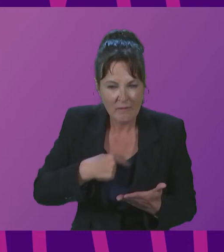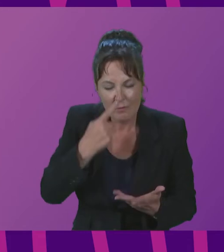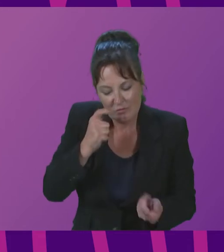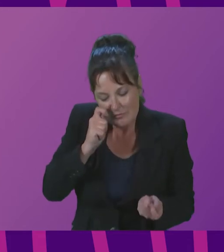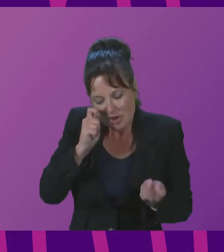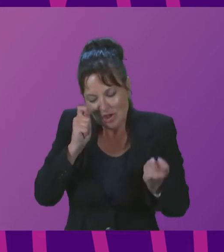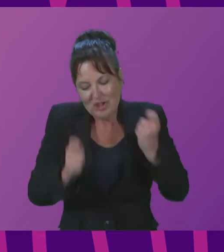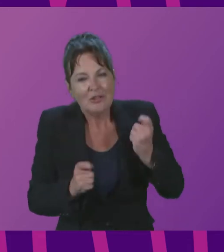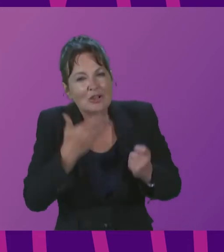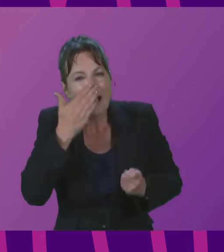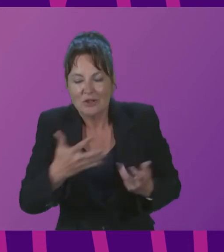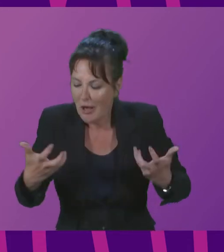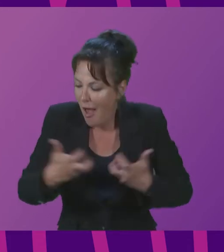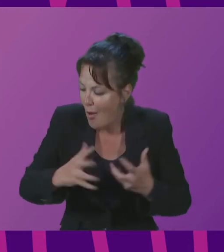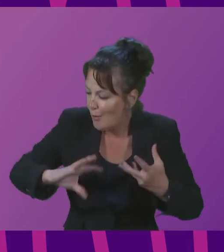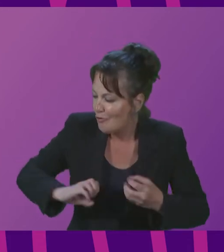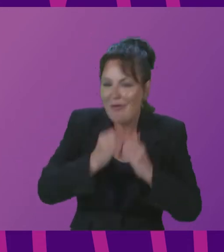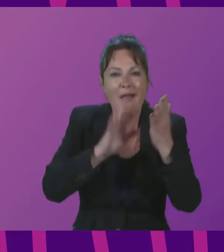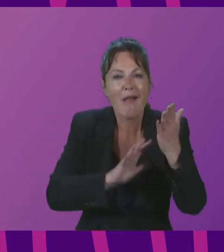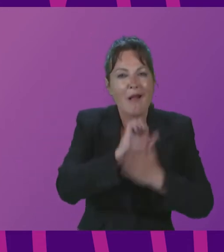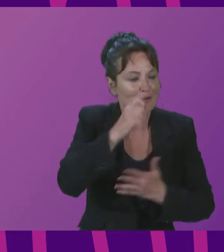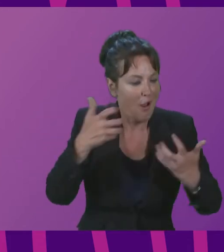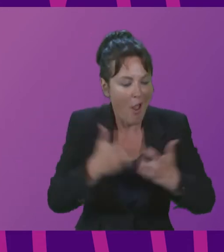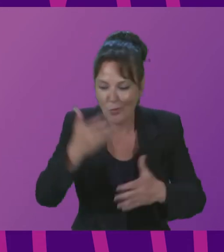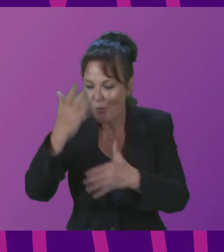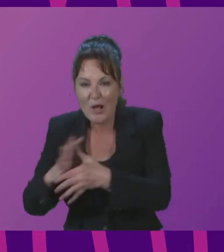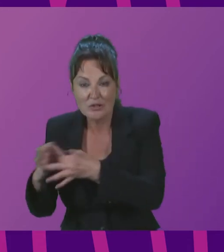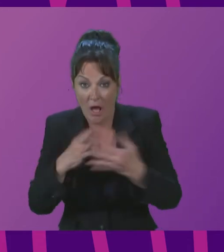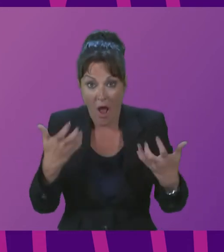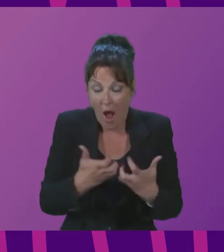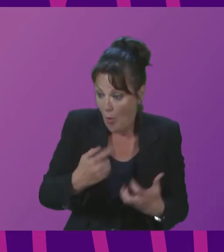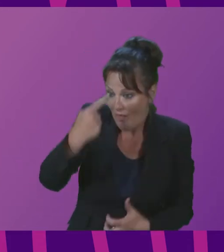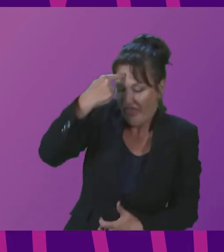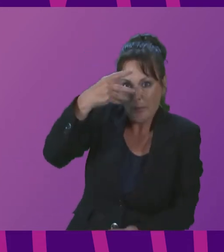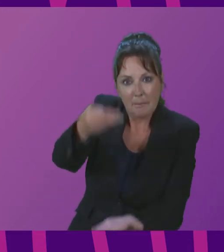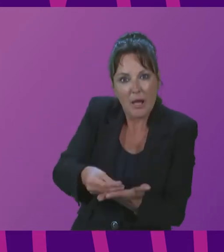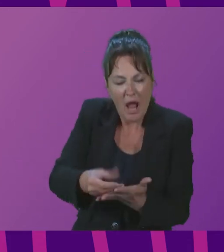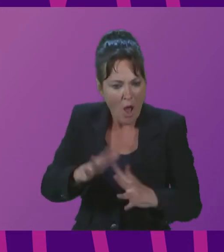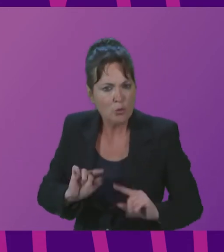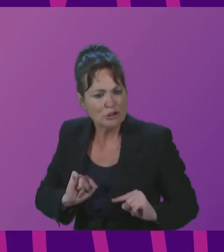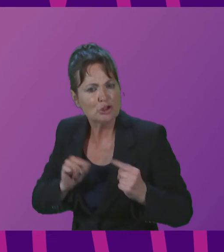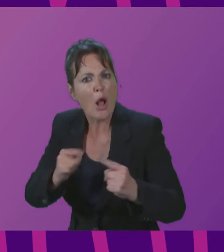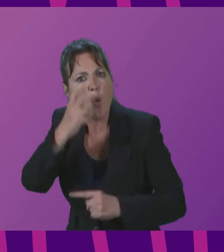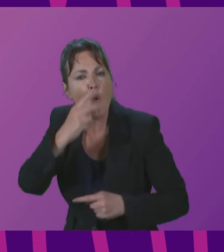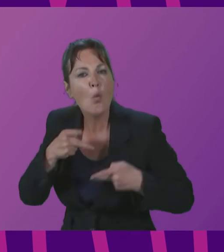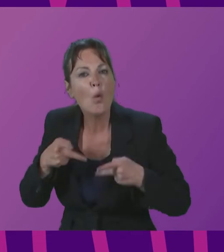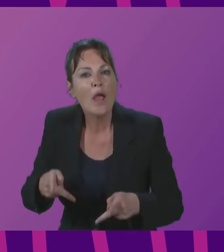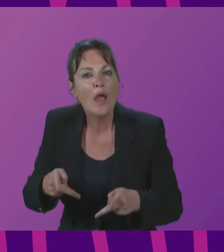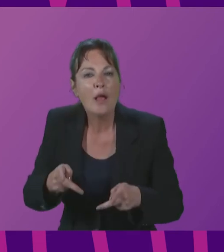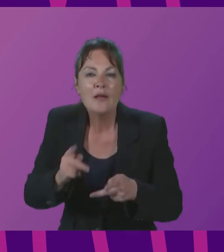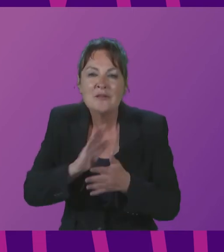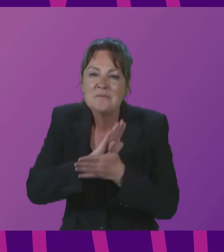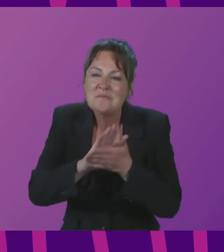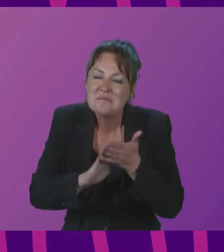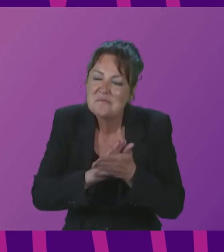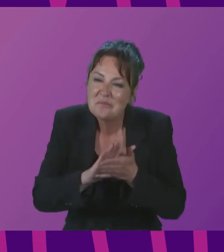we create culture how we work together how we think about money how we challenge these styles we add to the tides that